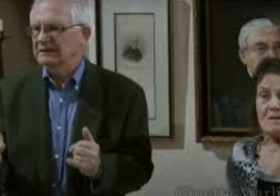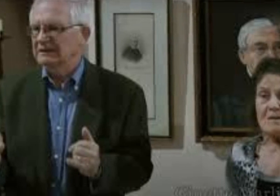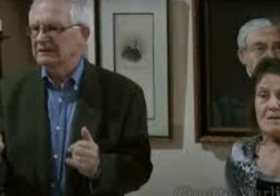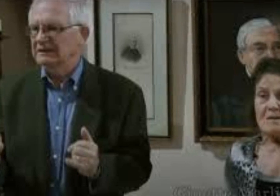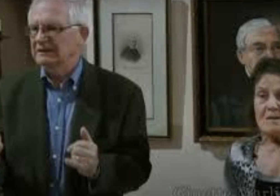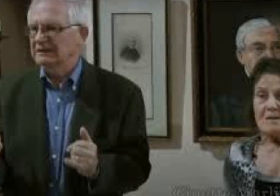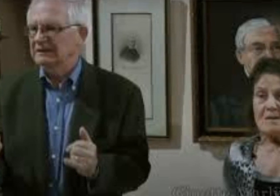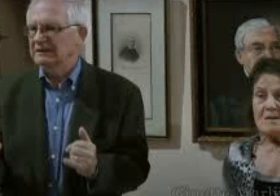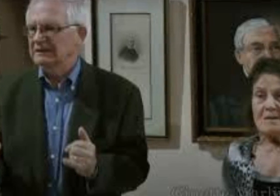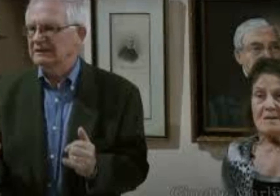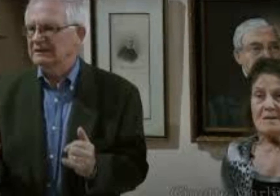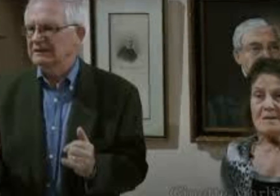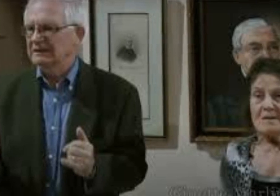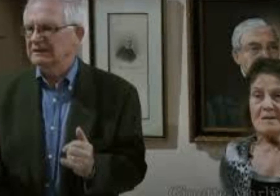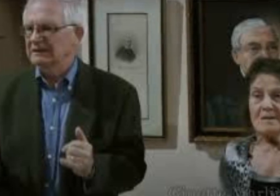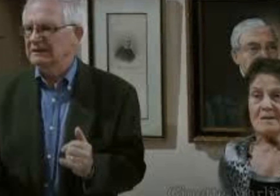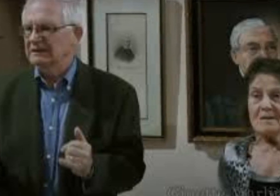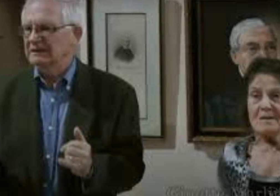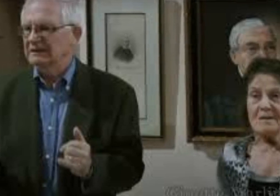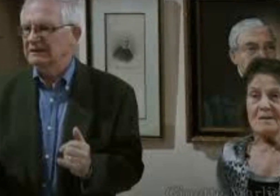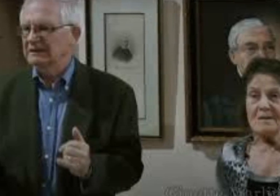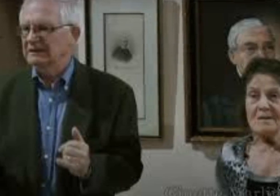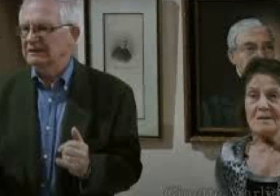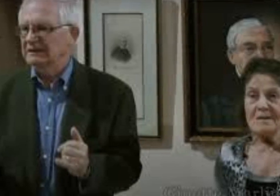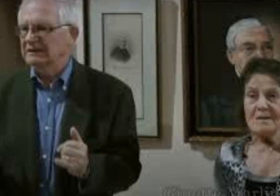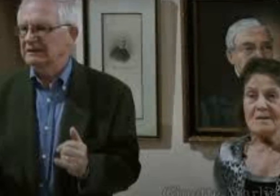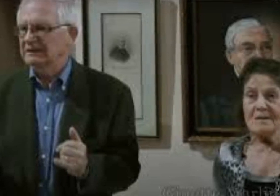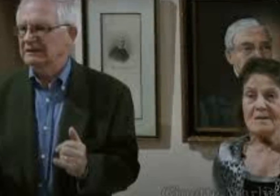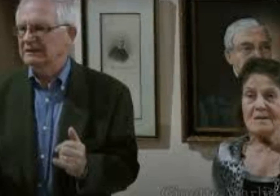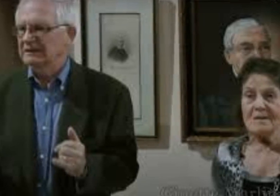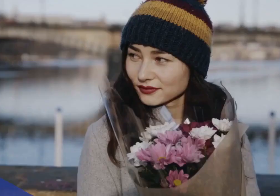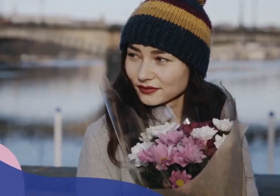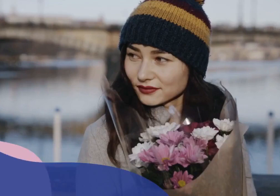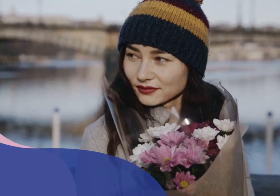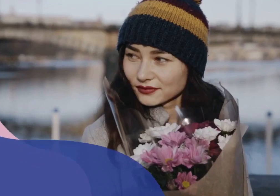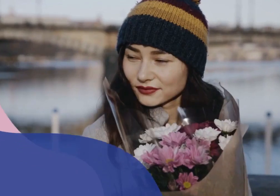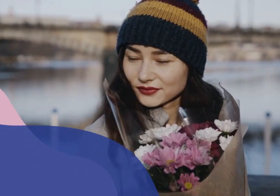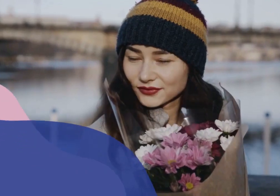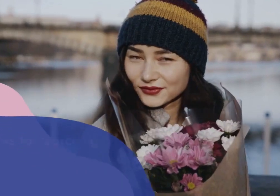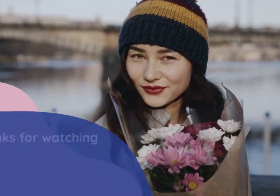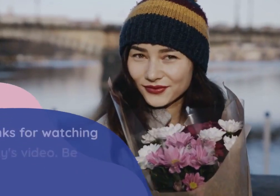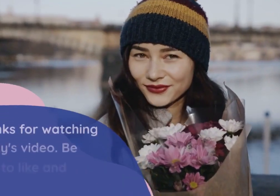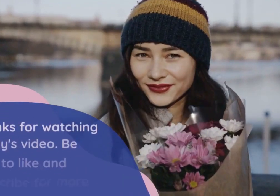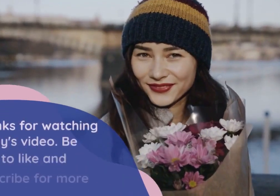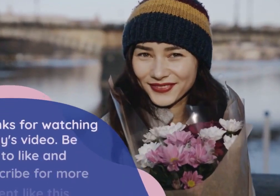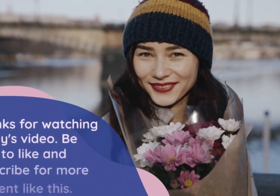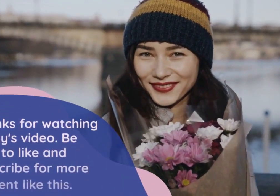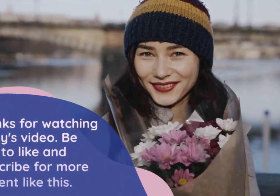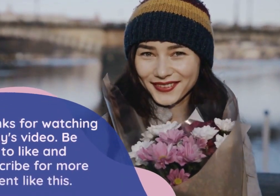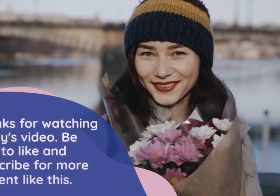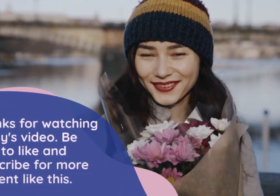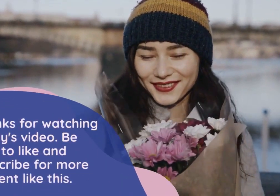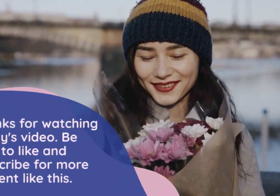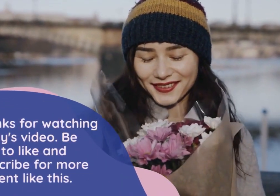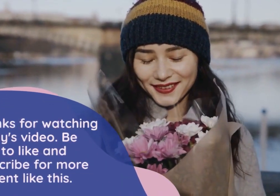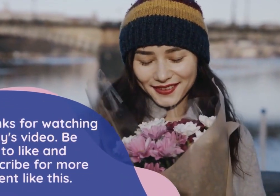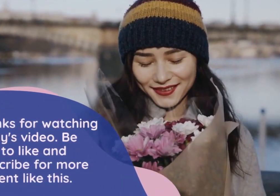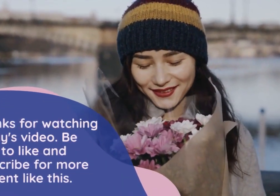deaf culture and sign language. Fernand Berthier. Fernand Berthier was a and intellectual and Be sure to like and